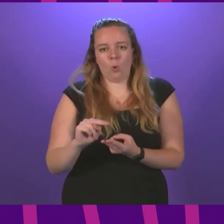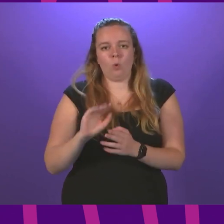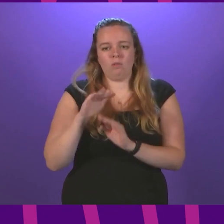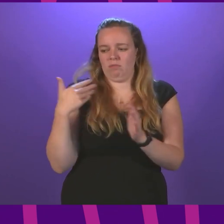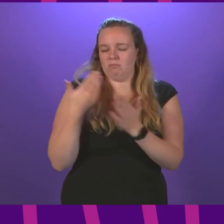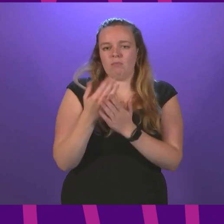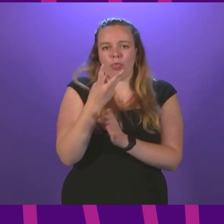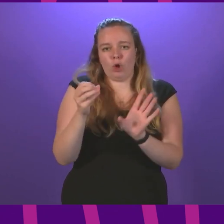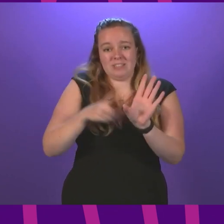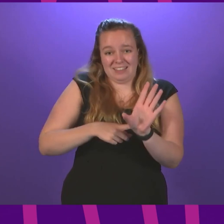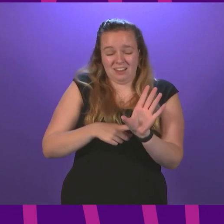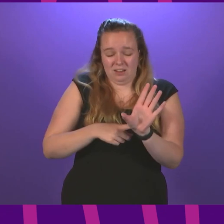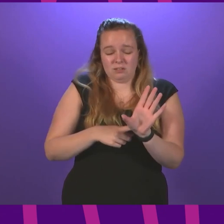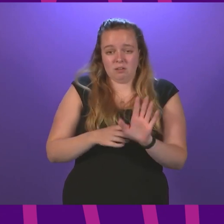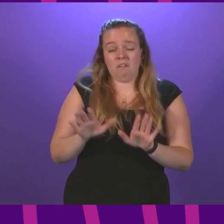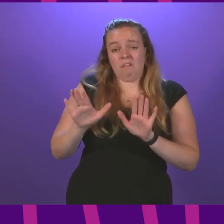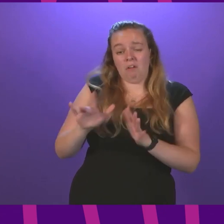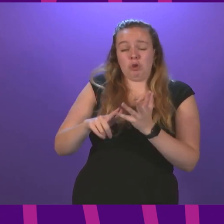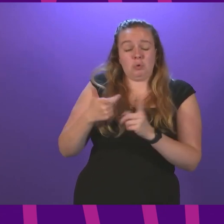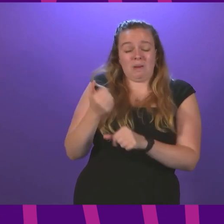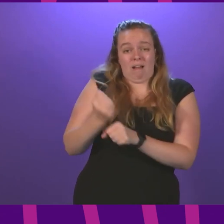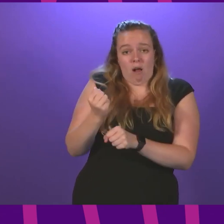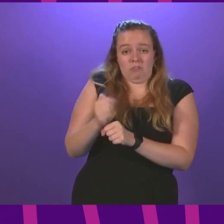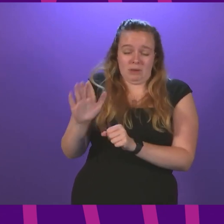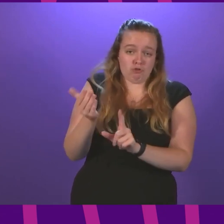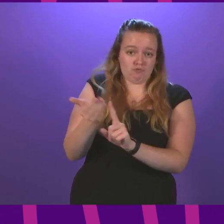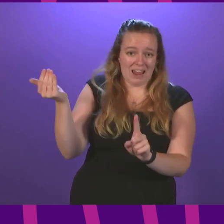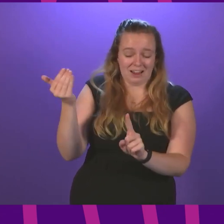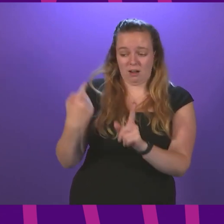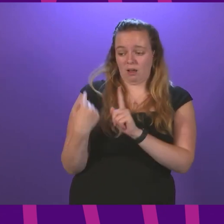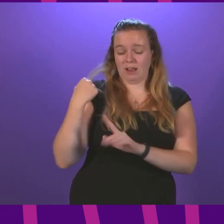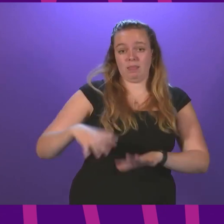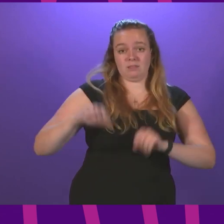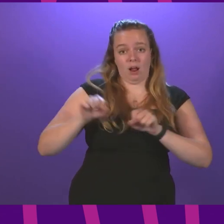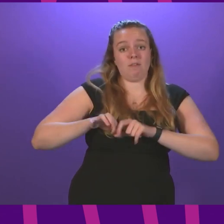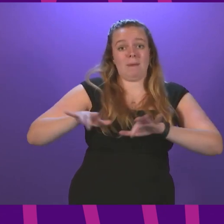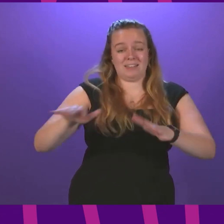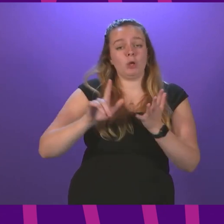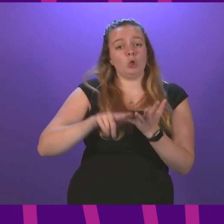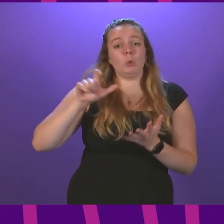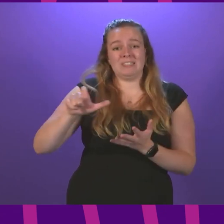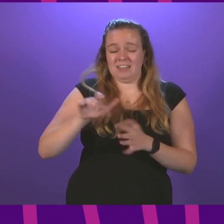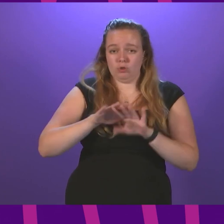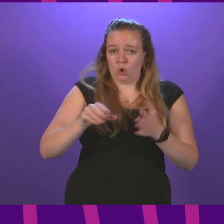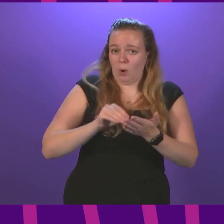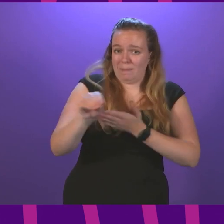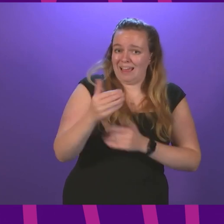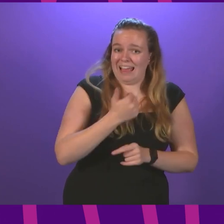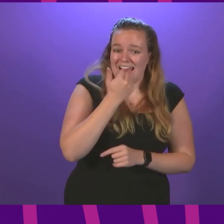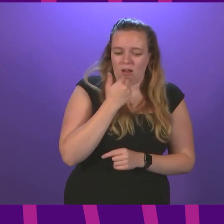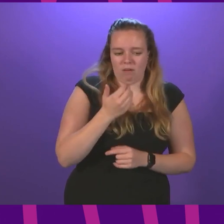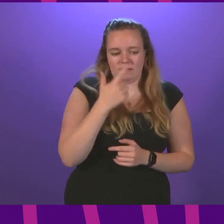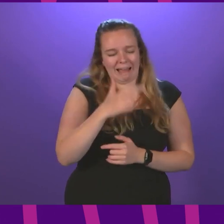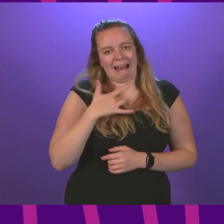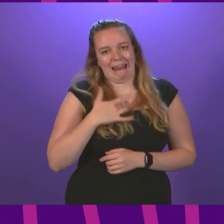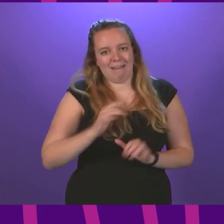30 years? It's to their credit that the UK government recognised at the start of the pandemic that universal credit was not paid at a level to live on